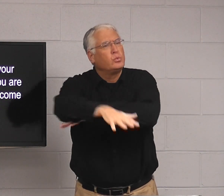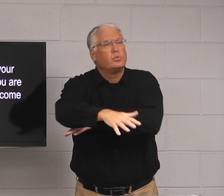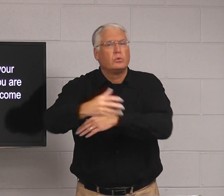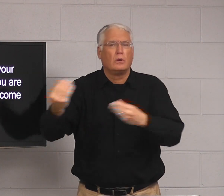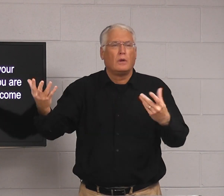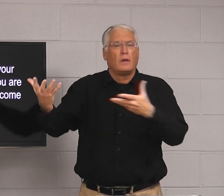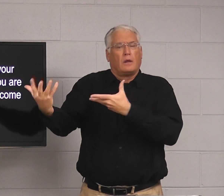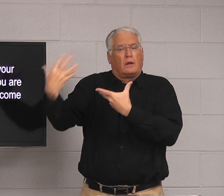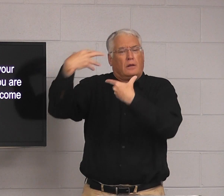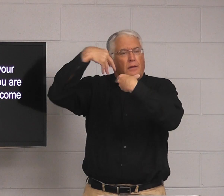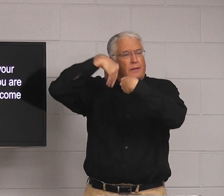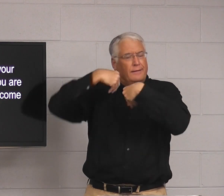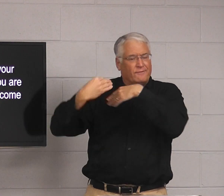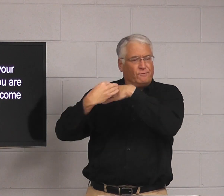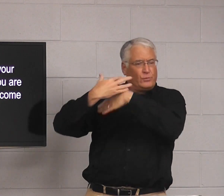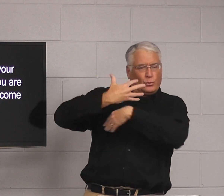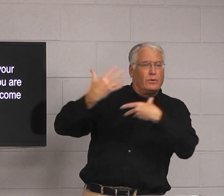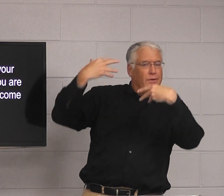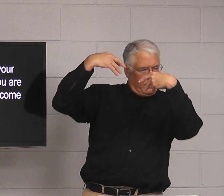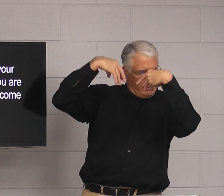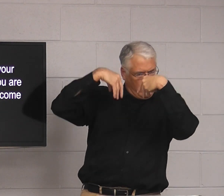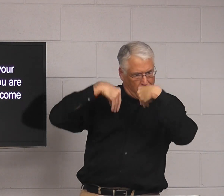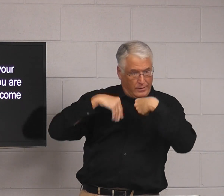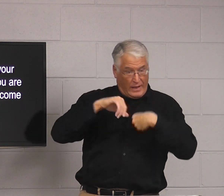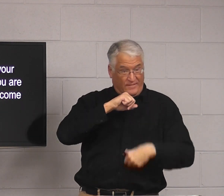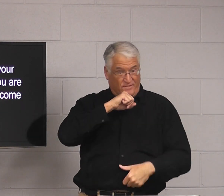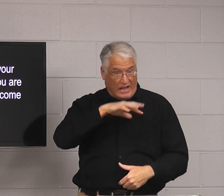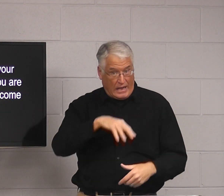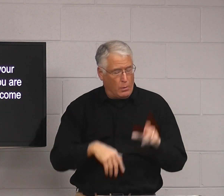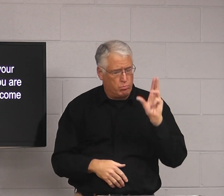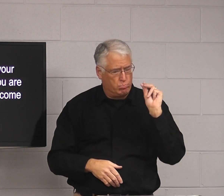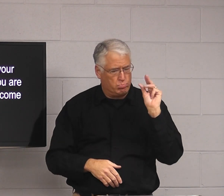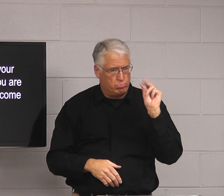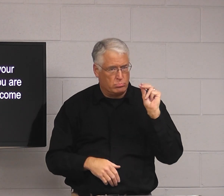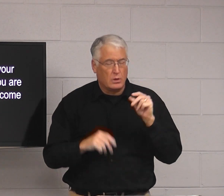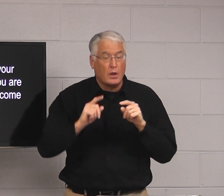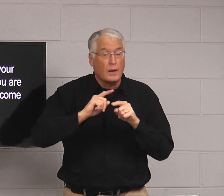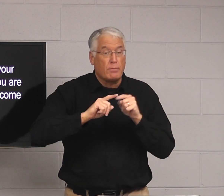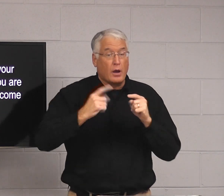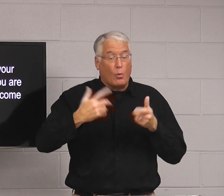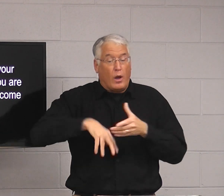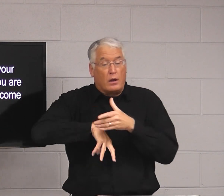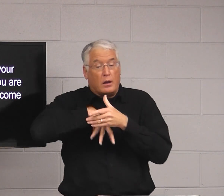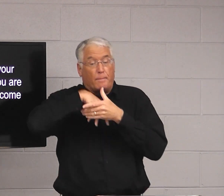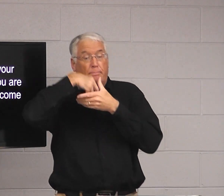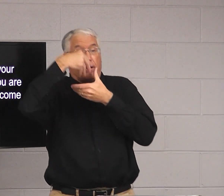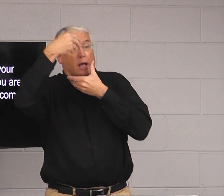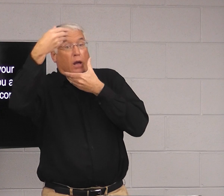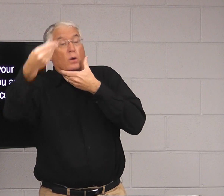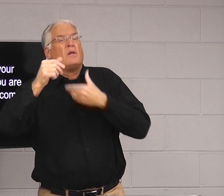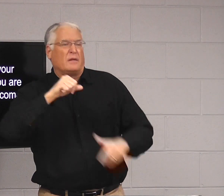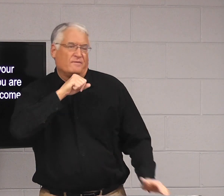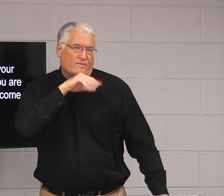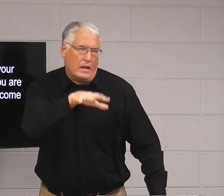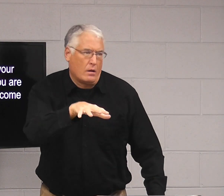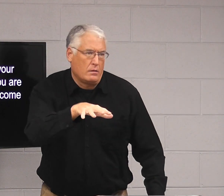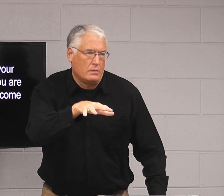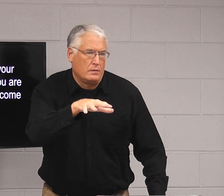You influence about bad language that comes into it. The mood with the filth. But it's what comes out